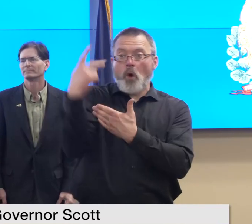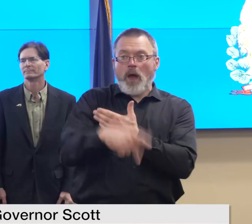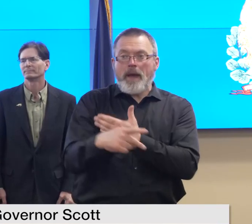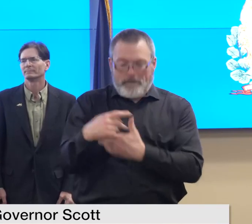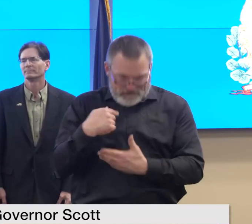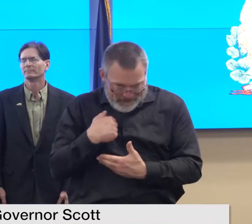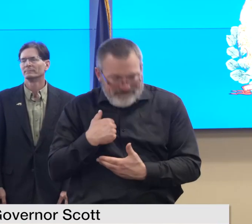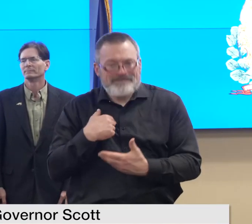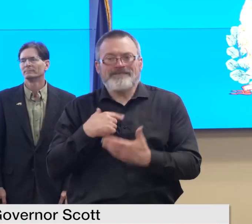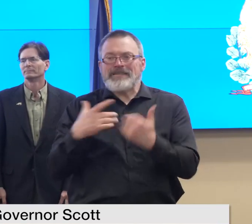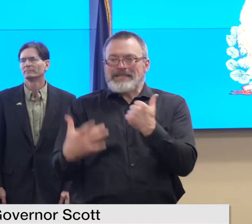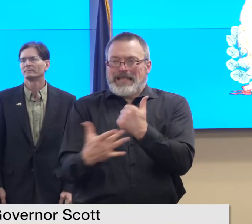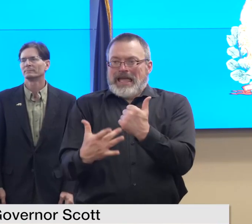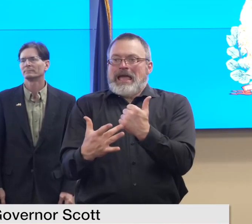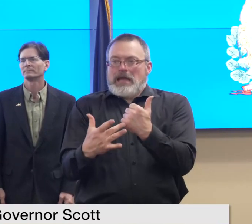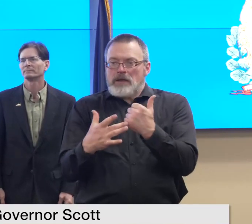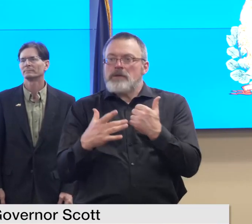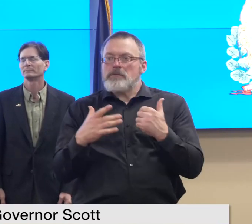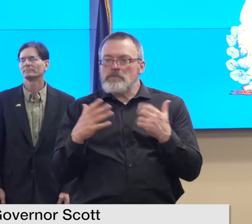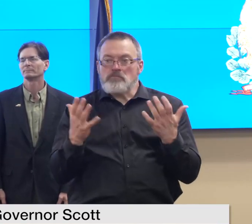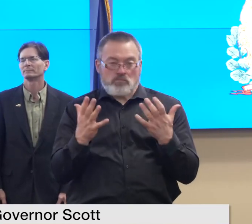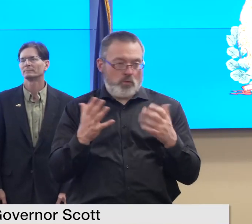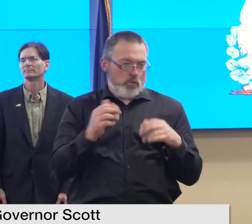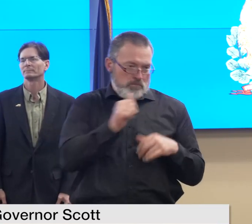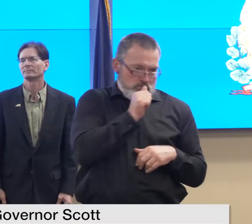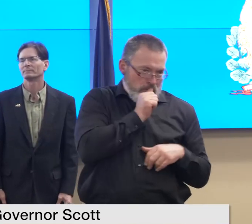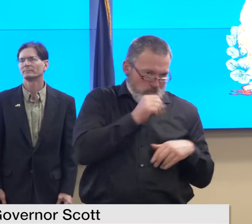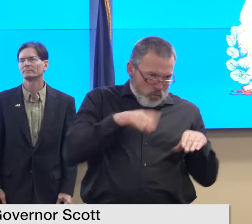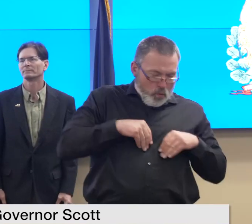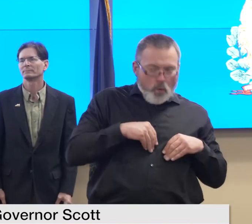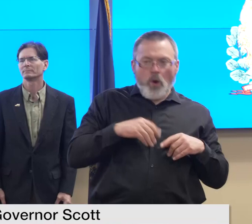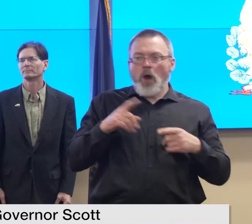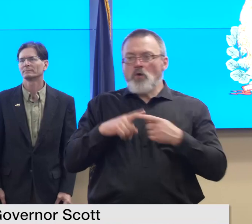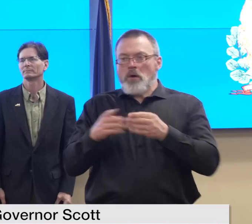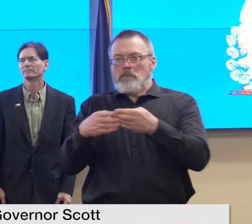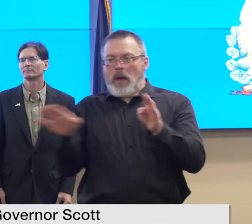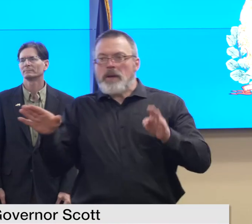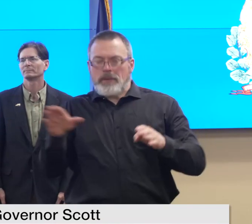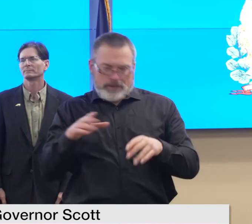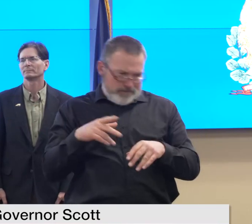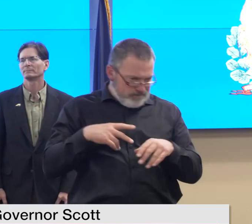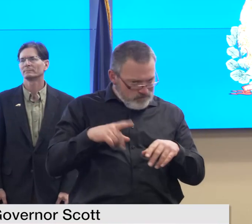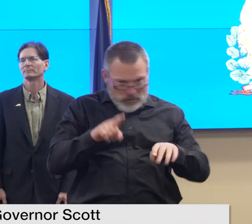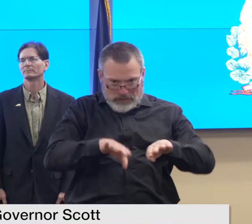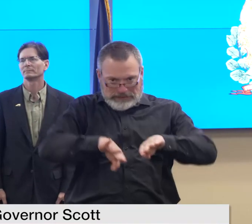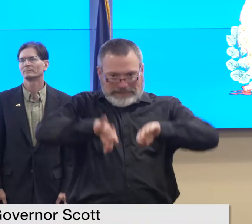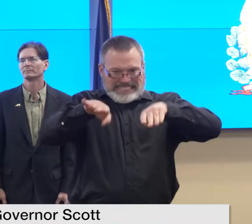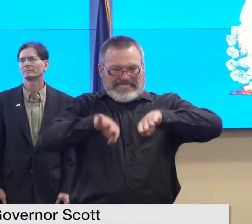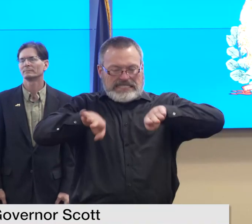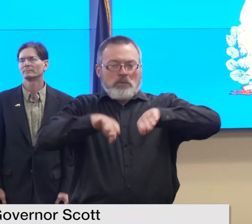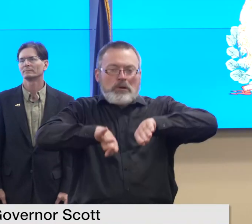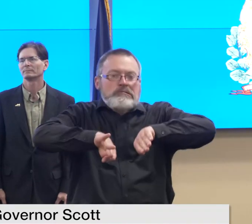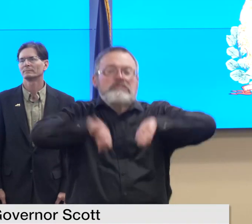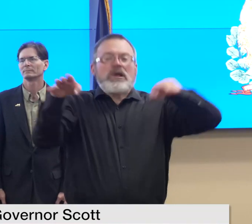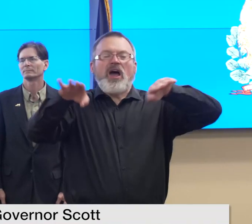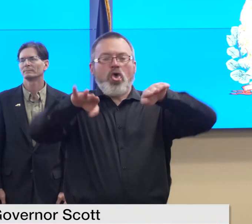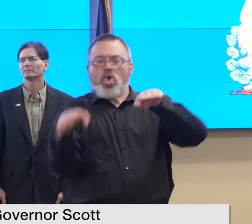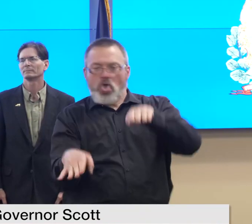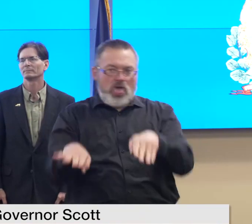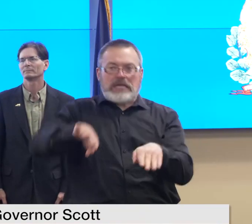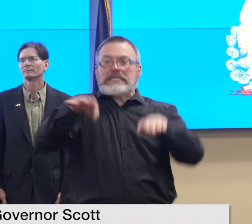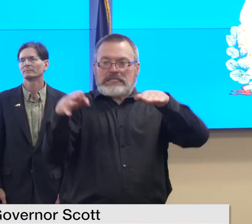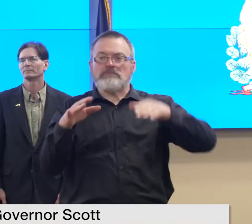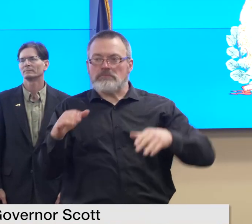and property owners on requests for stream bank stabilization repairs to damage stream crossing structures